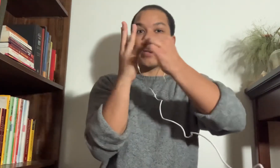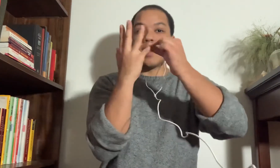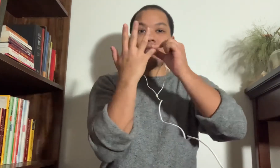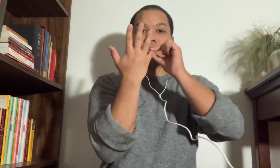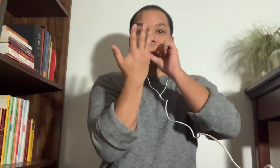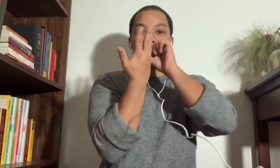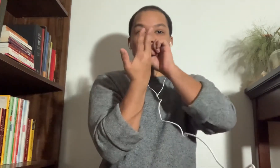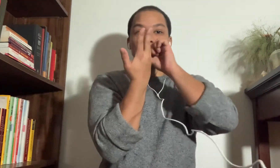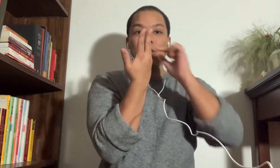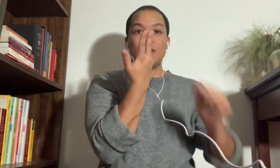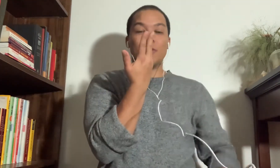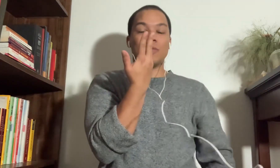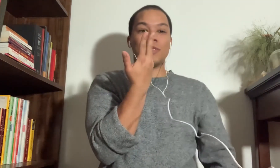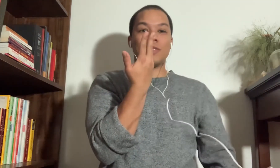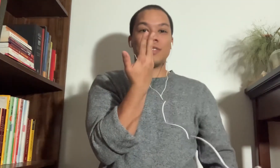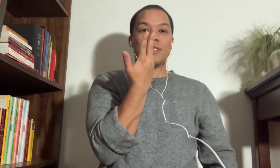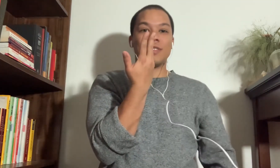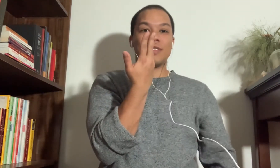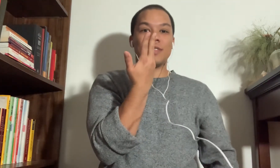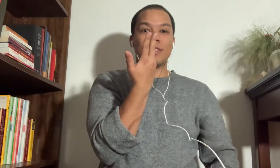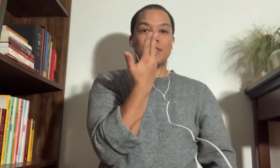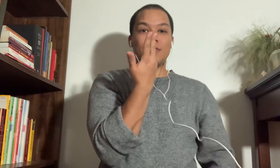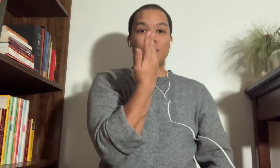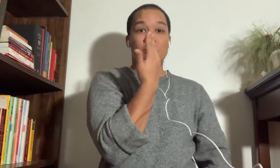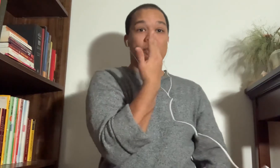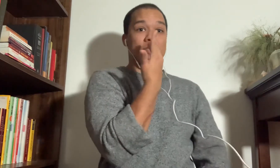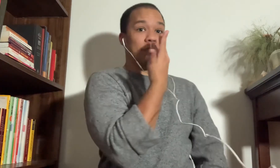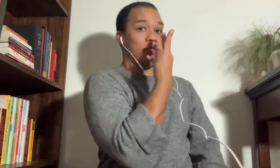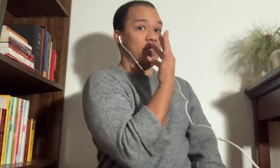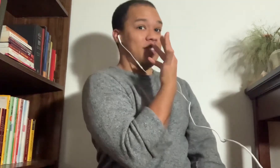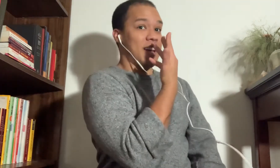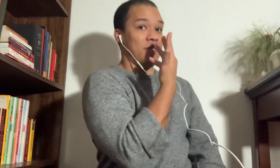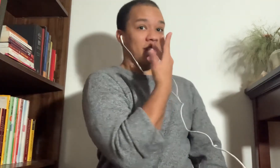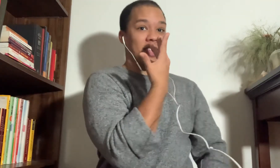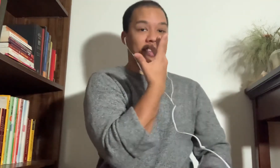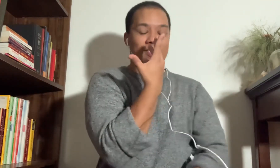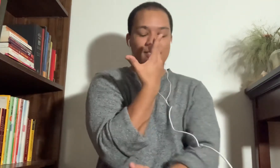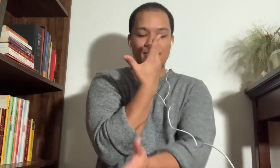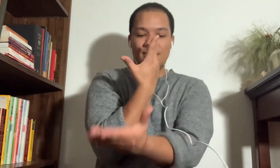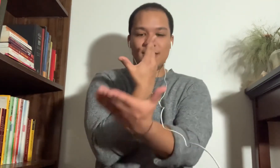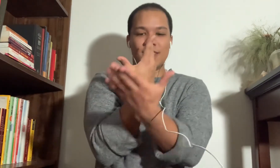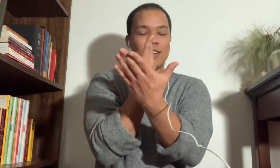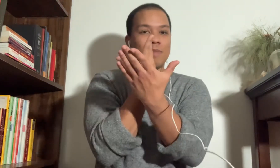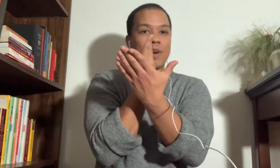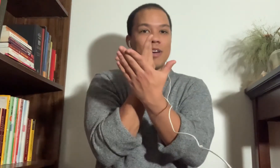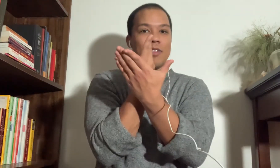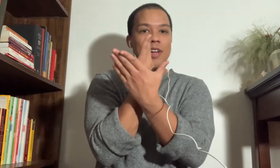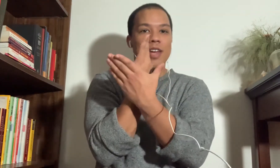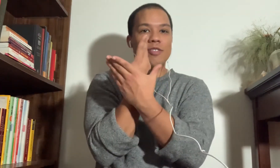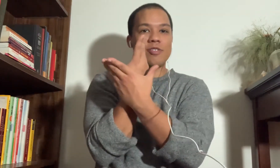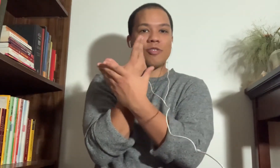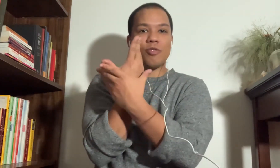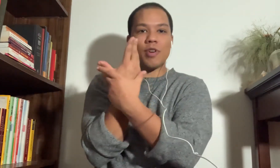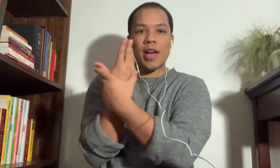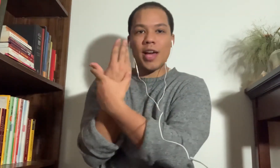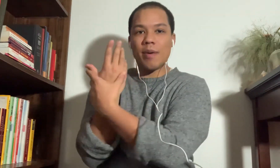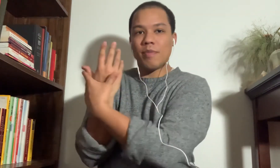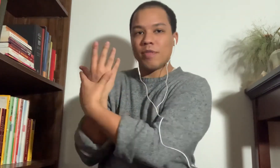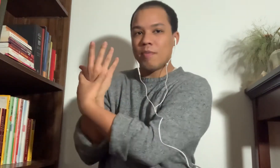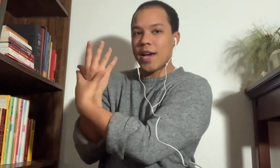towards my nose. So now my thumb's twisted out like this. My other hand just grabs the back